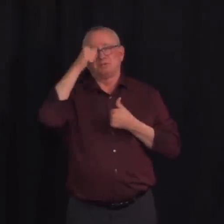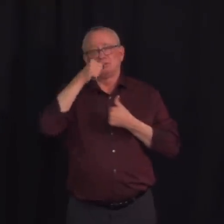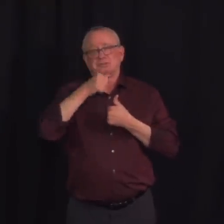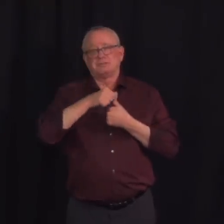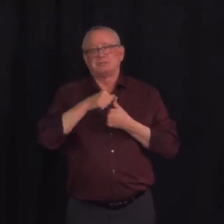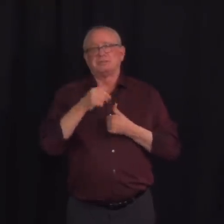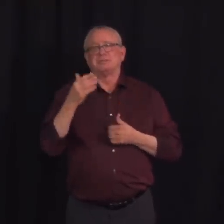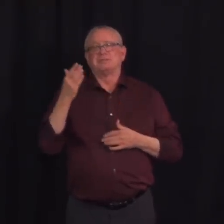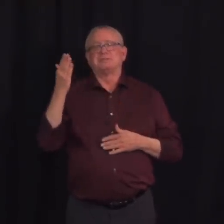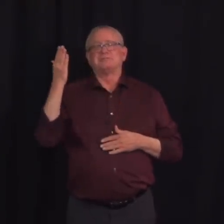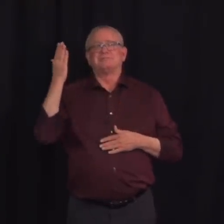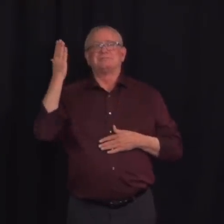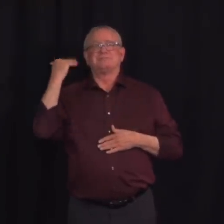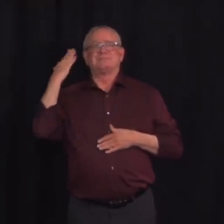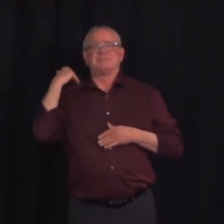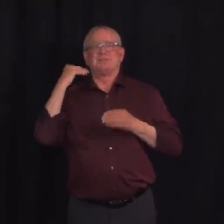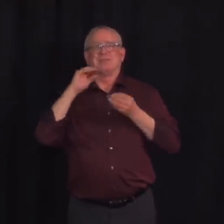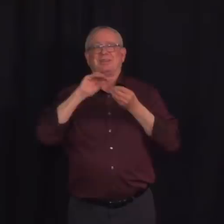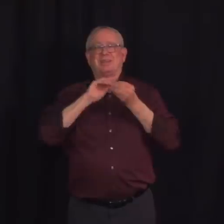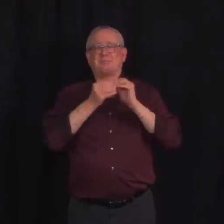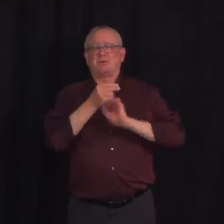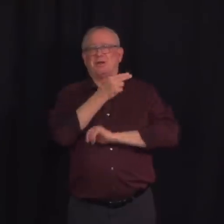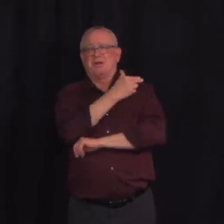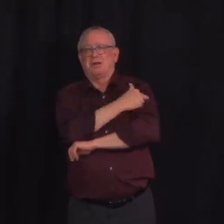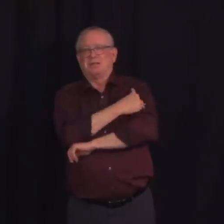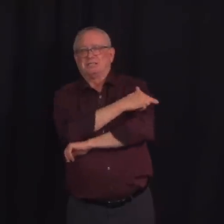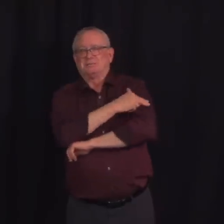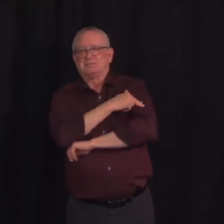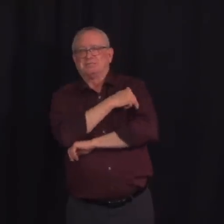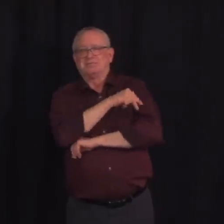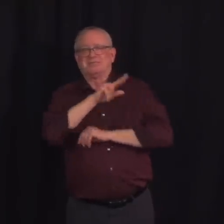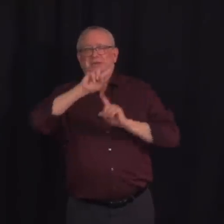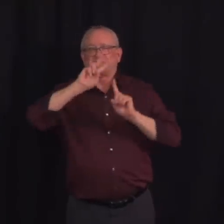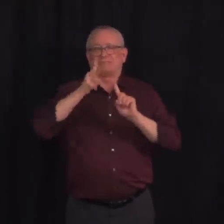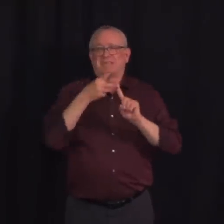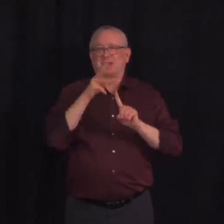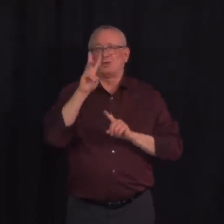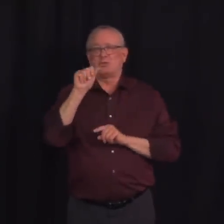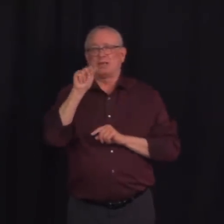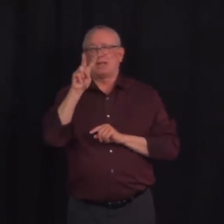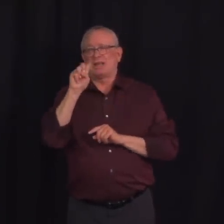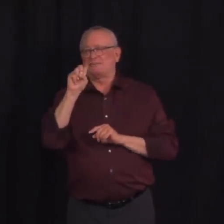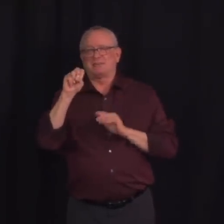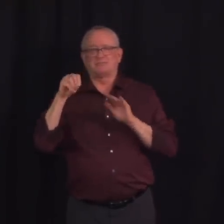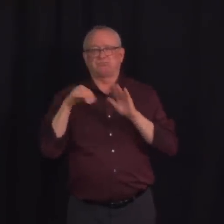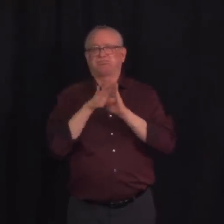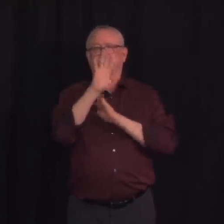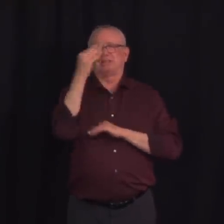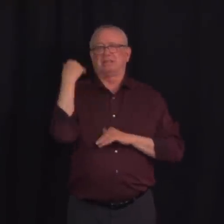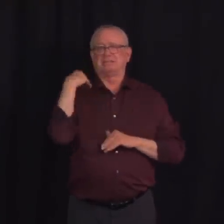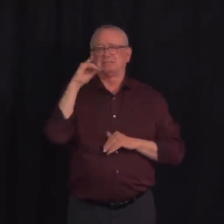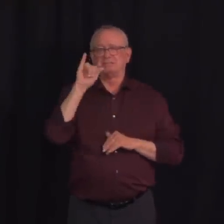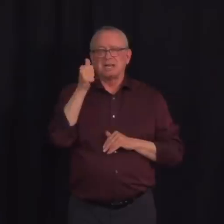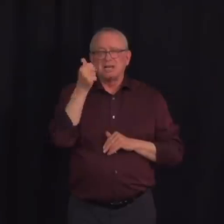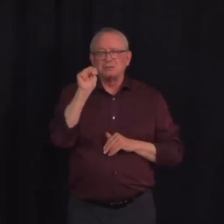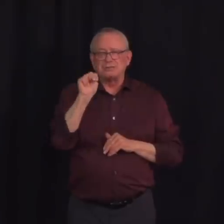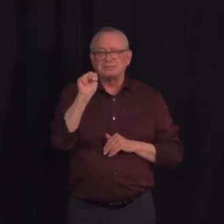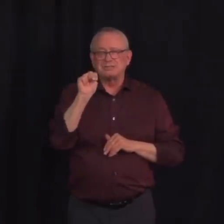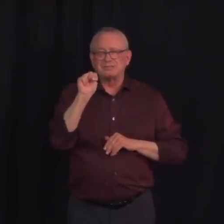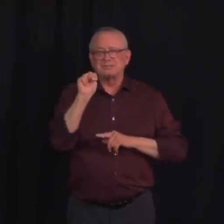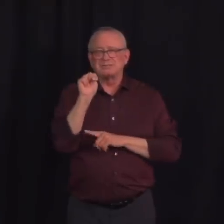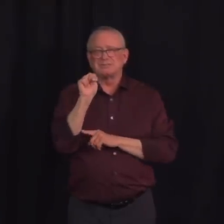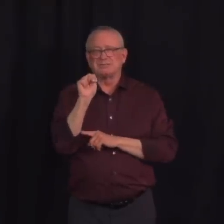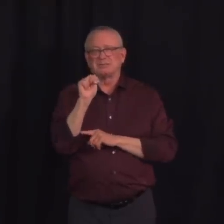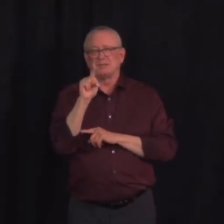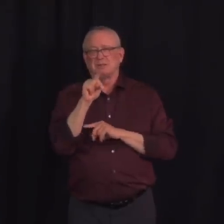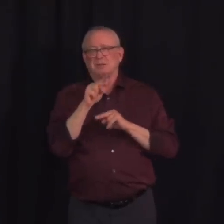we moved past the peak of our second wave in January was a lot slower than what we're seeing right now. So